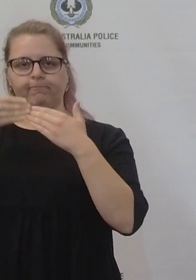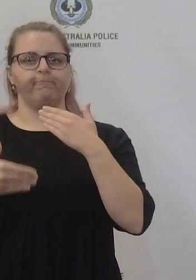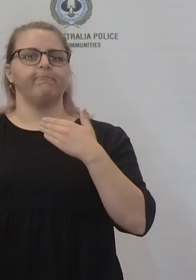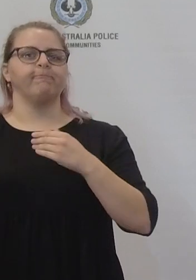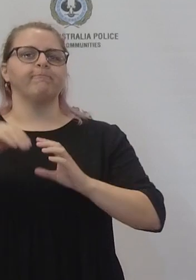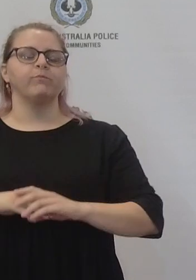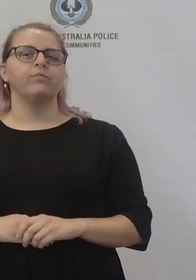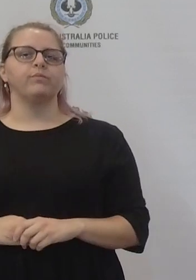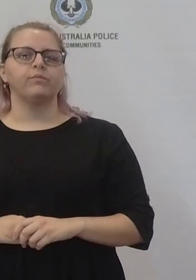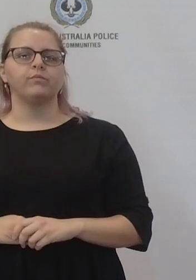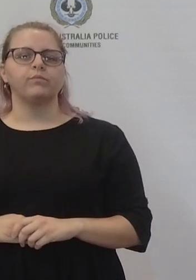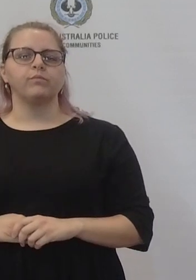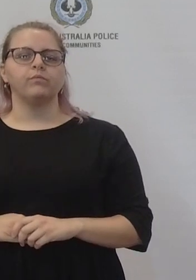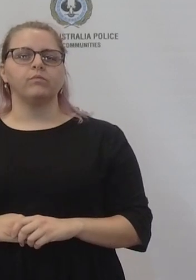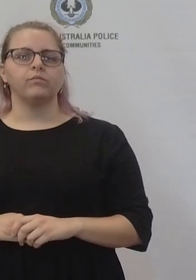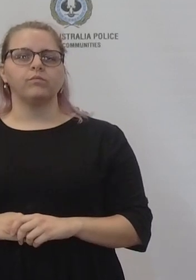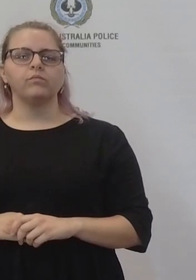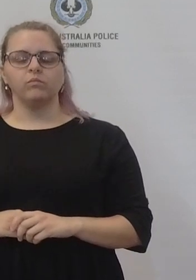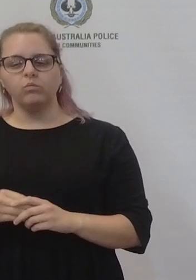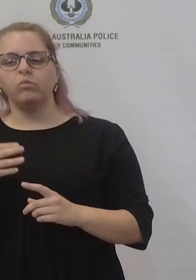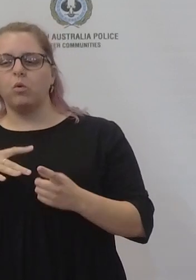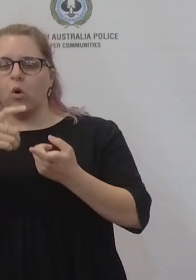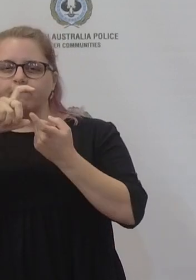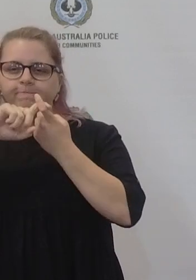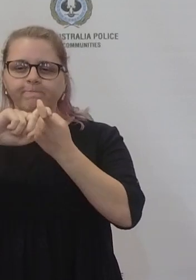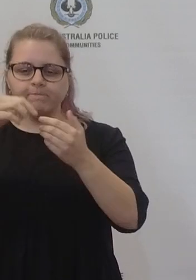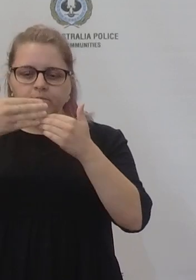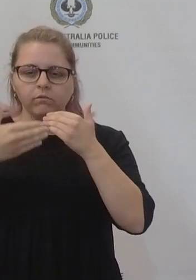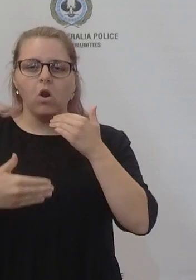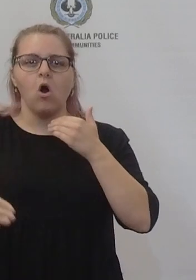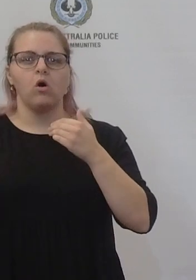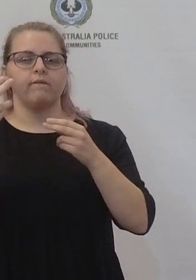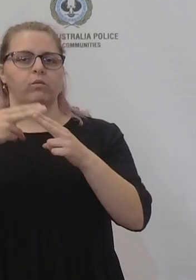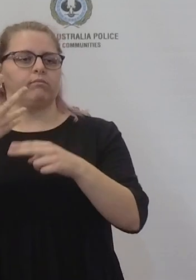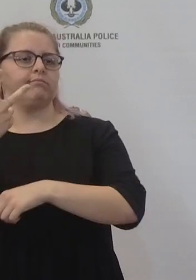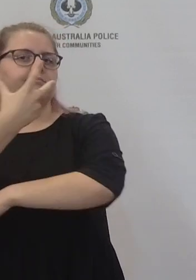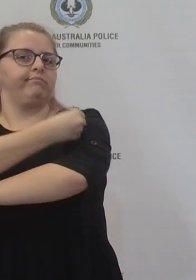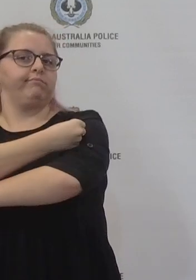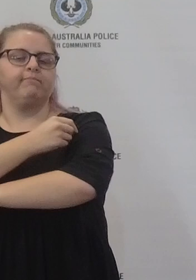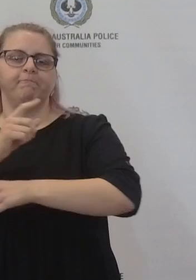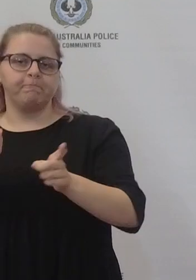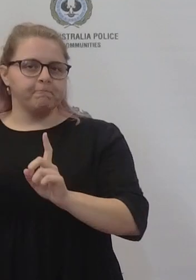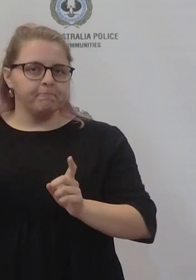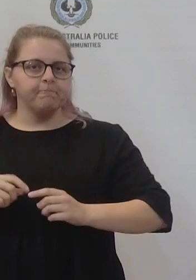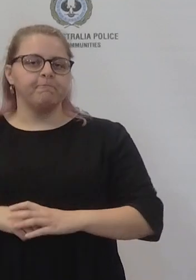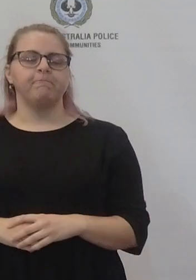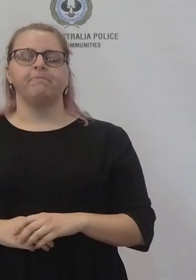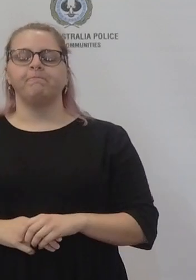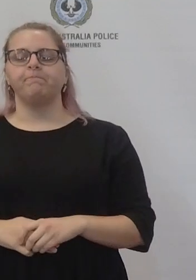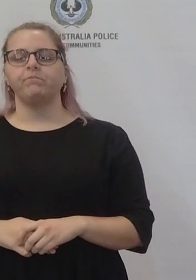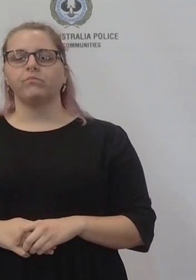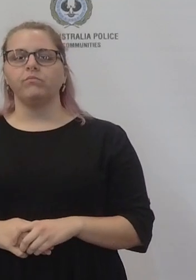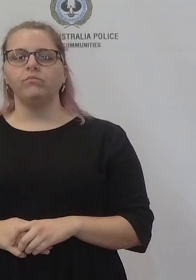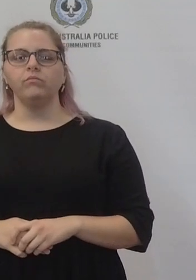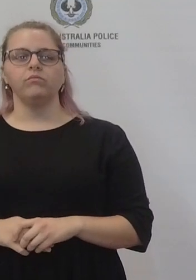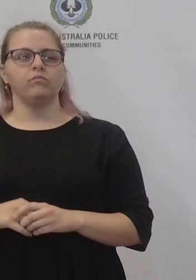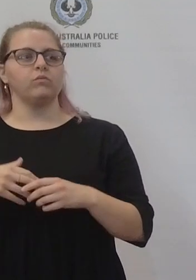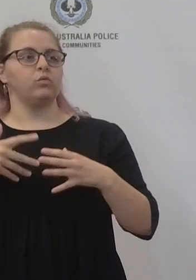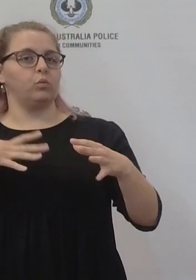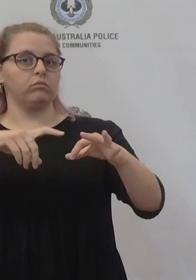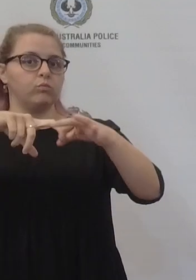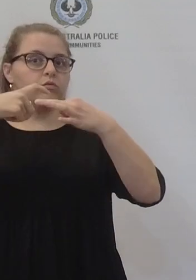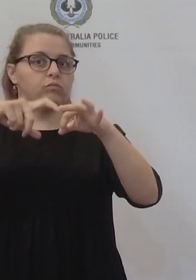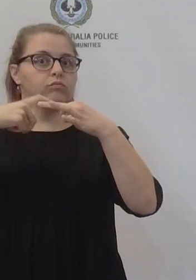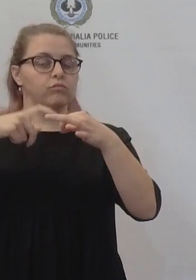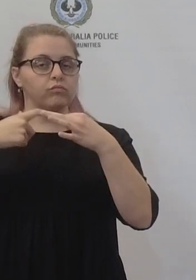other measures that were more sustainable and more long term beyond the declaration under the Emergency Management Act. So I'm happy to take any questions